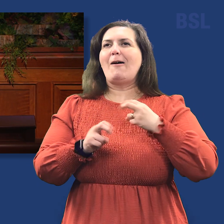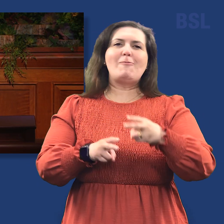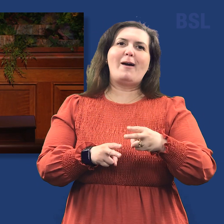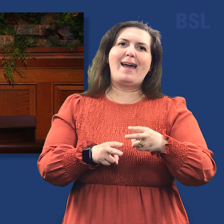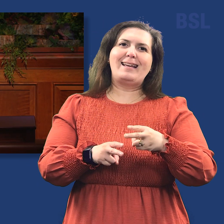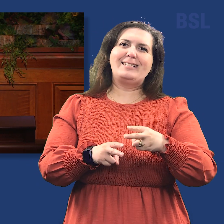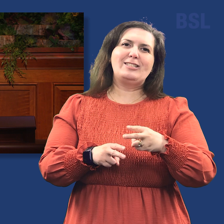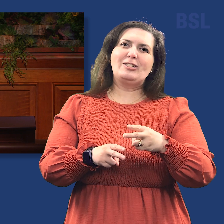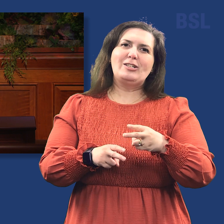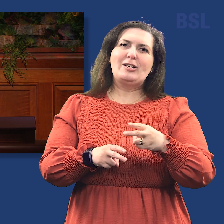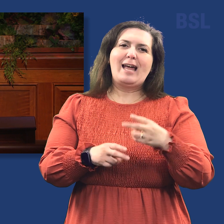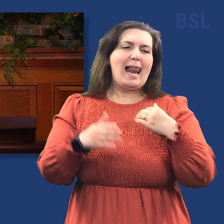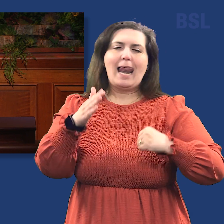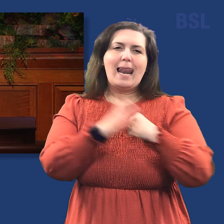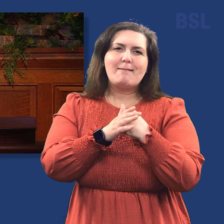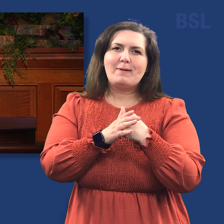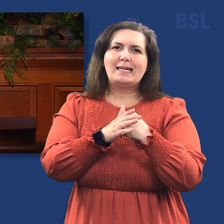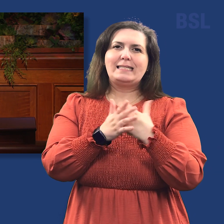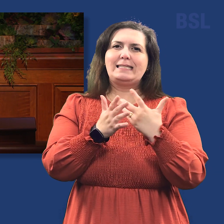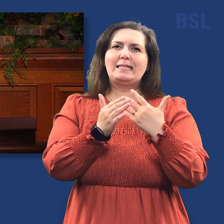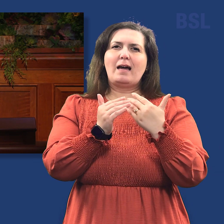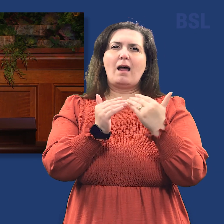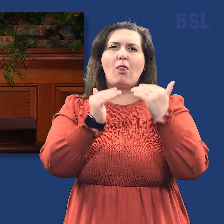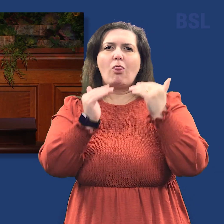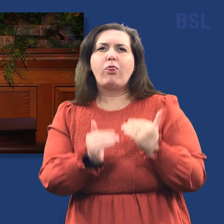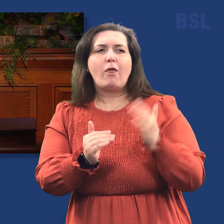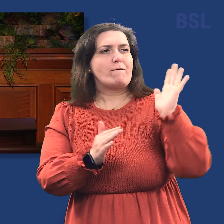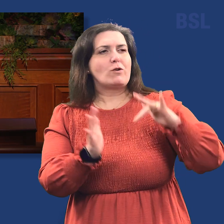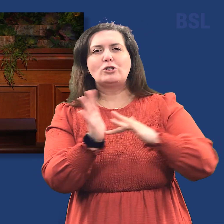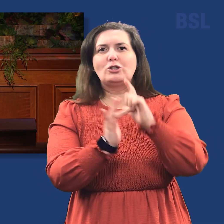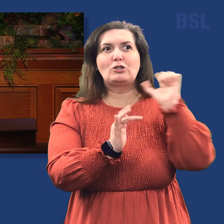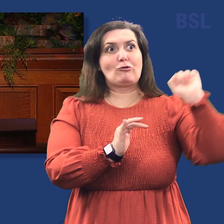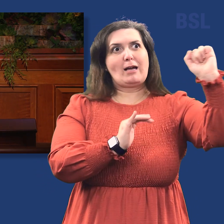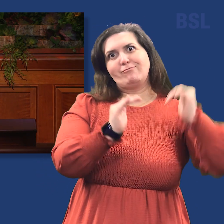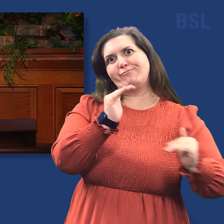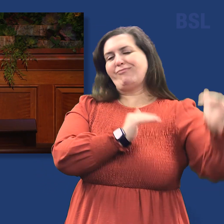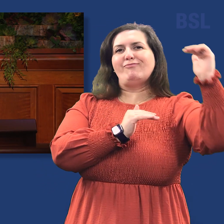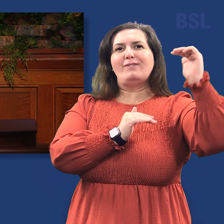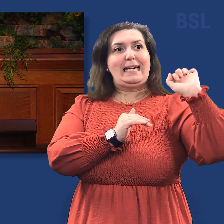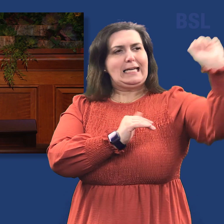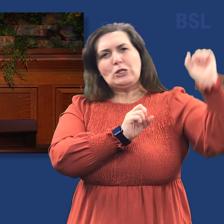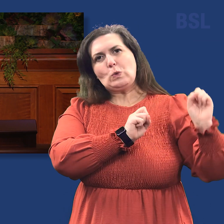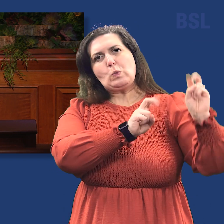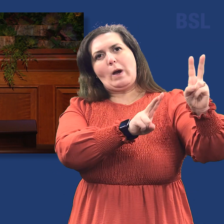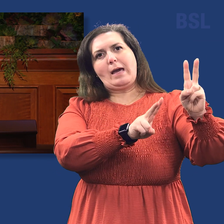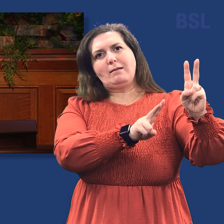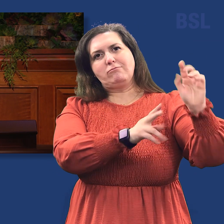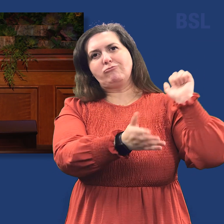so lacking, limited, and inferior to the way of Jesus Christ. His way is the path that